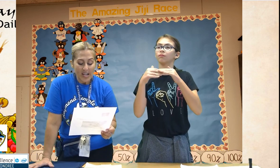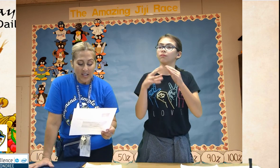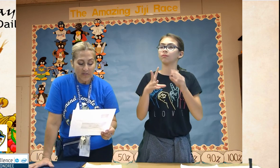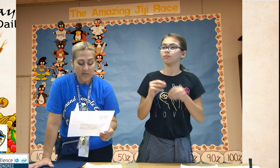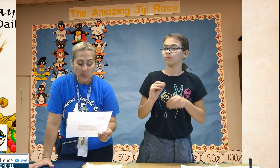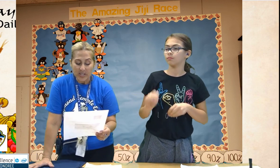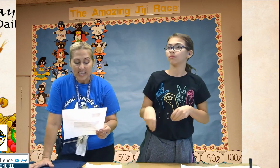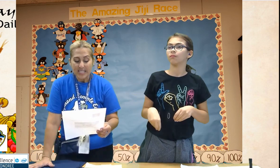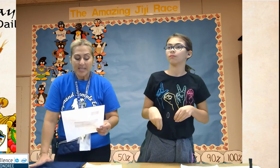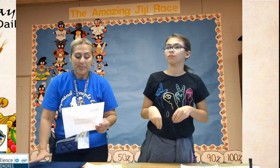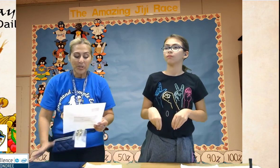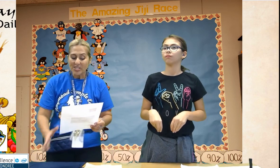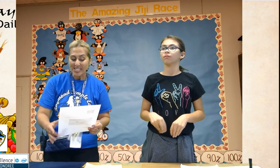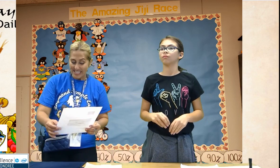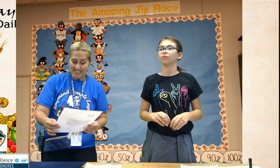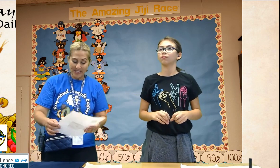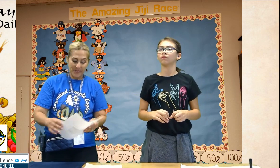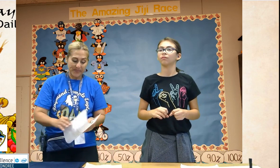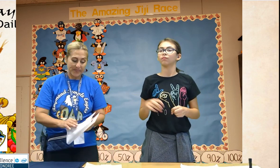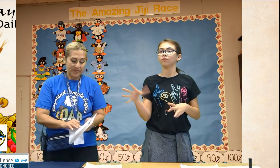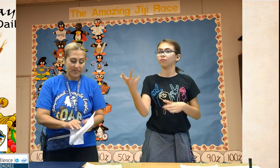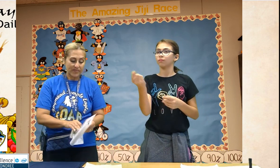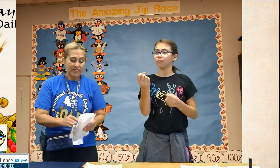you at 40 percent.